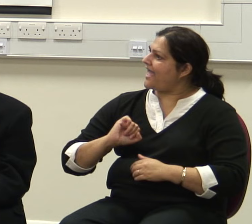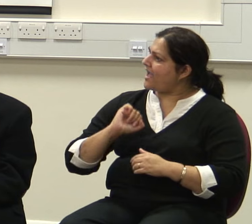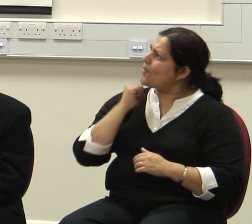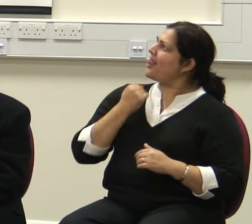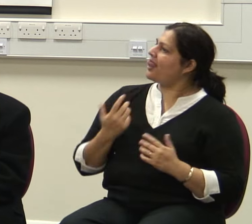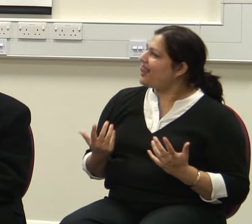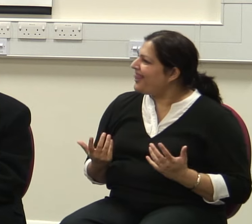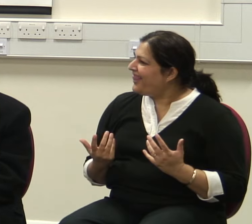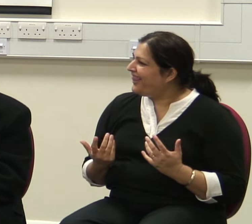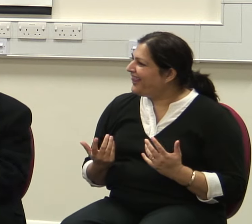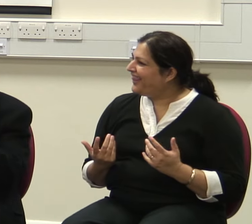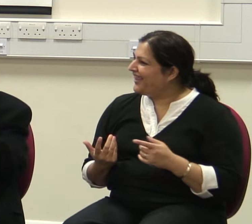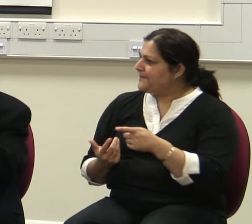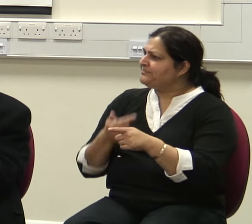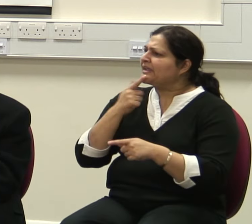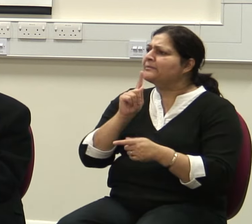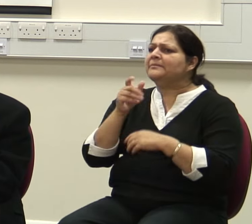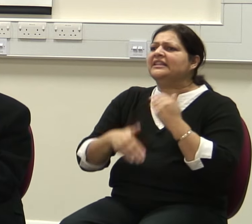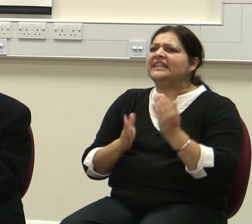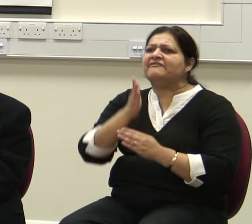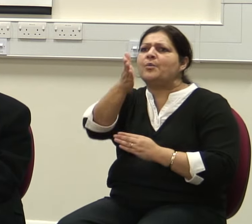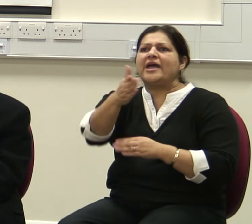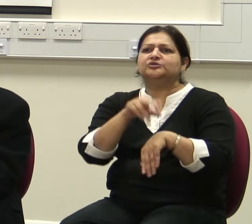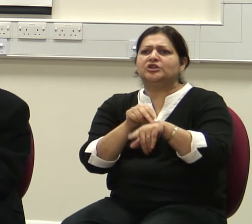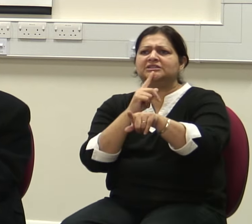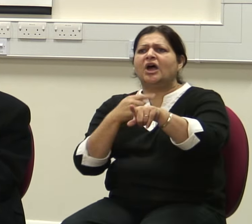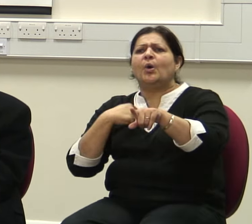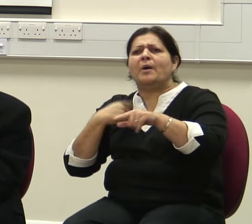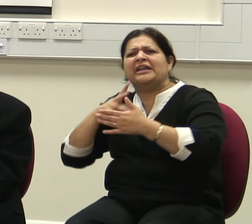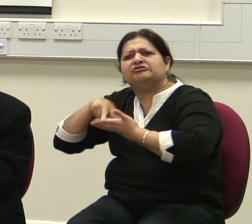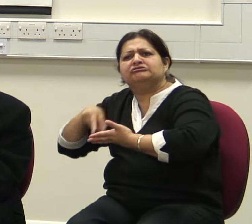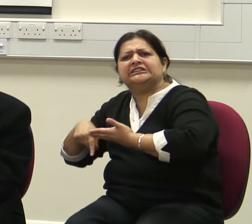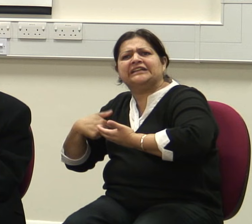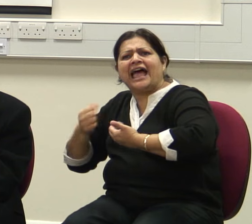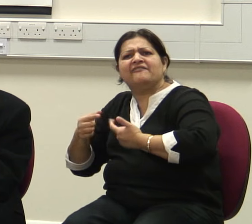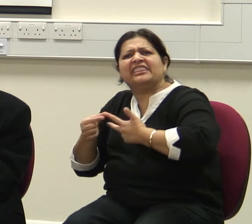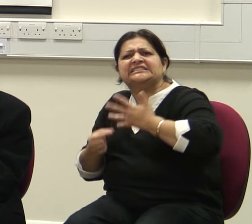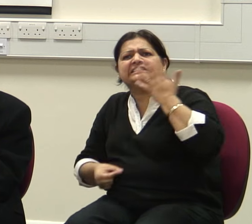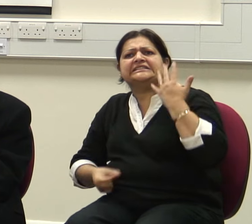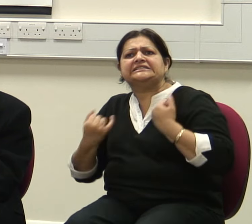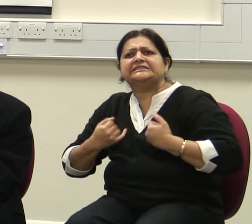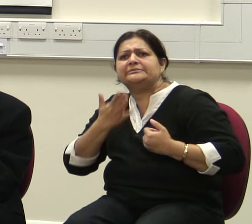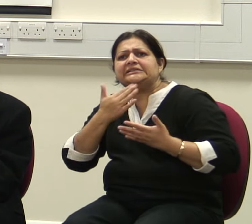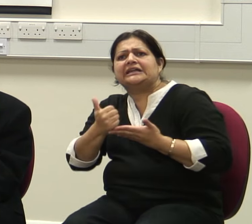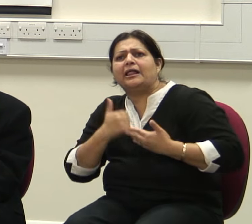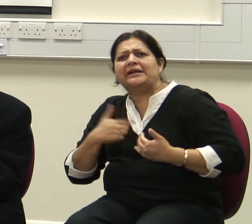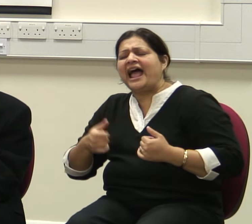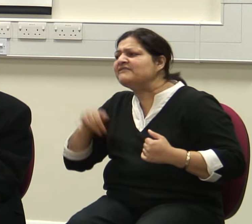you know, I think I have gallbladder disease or I read up about this. They don't say, I have paranoid schizophrenia, do something for me.